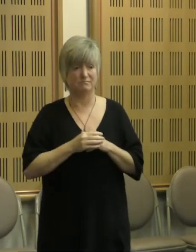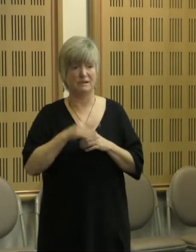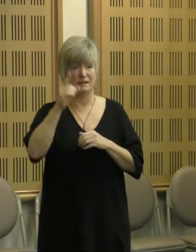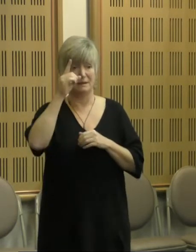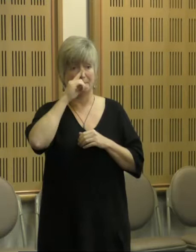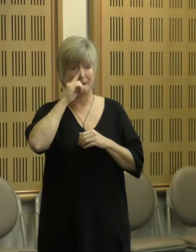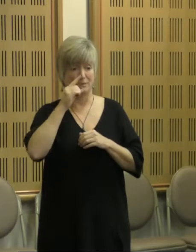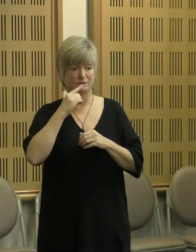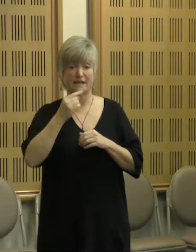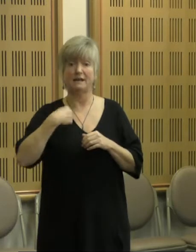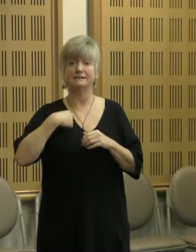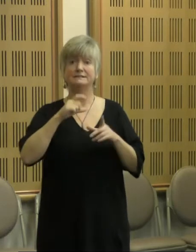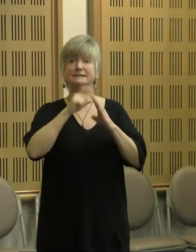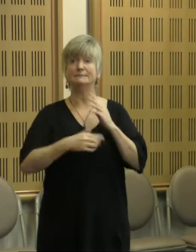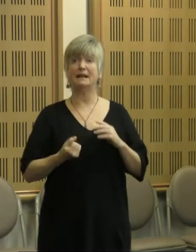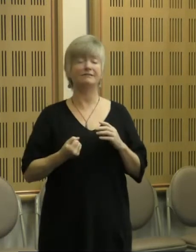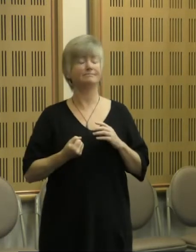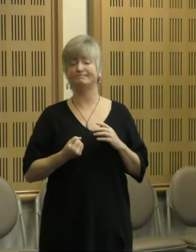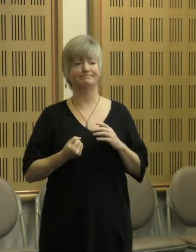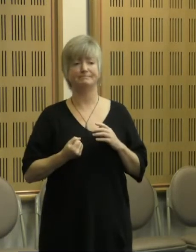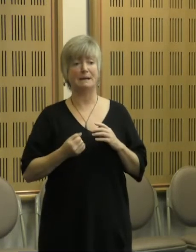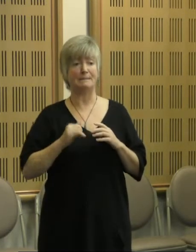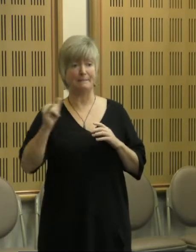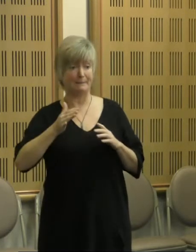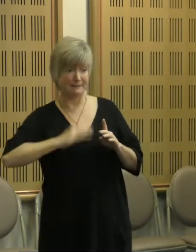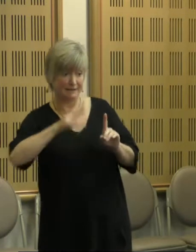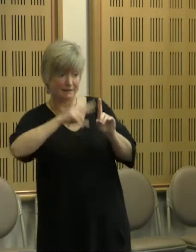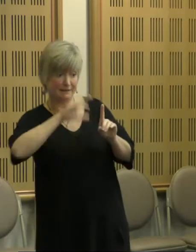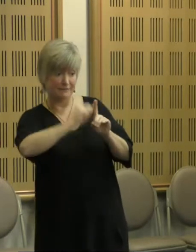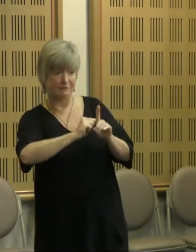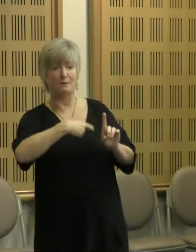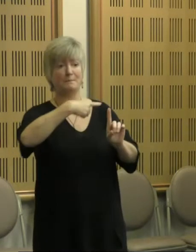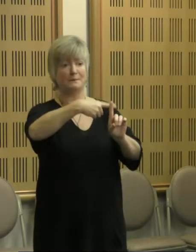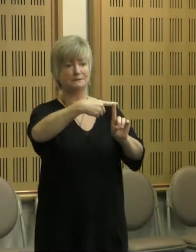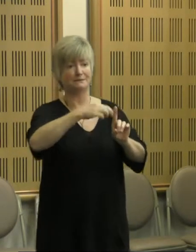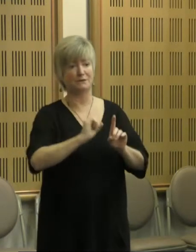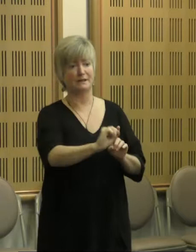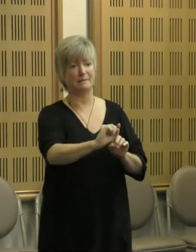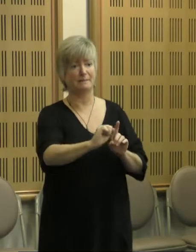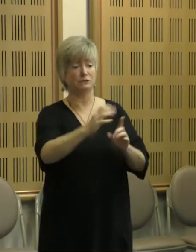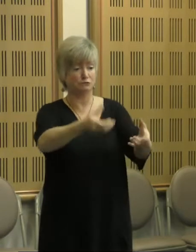as having a disability. who may benefit from diagnosis and receiving services such as NDIS.